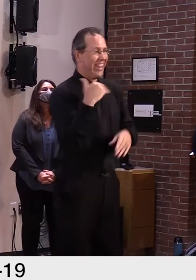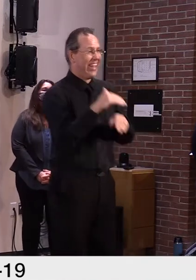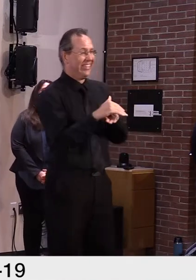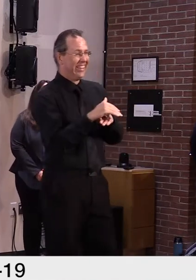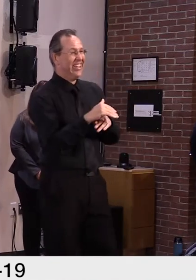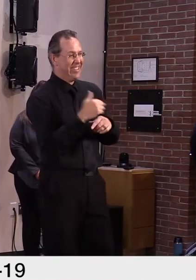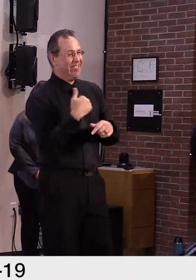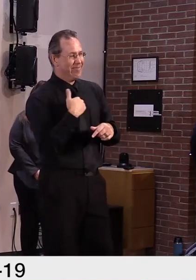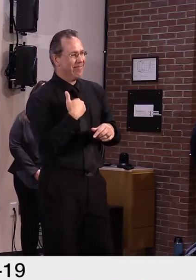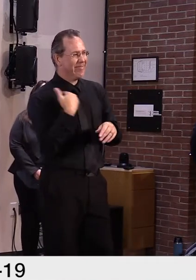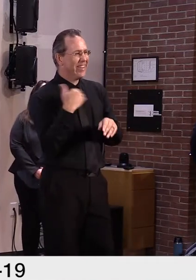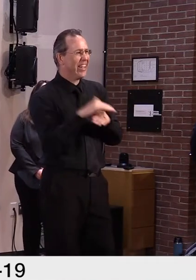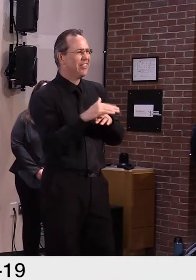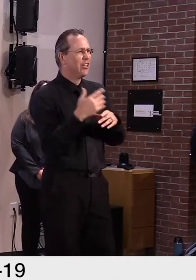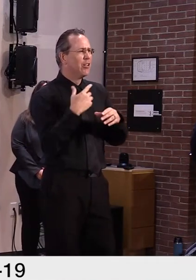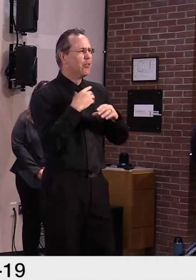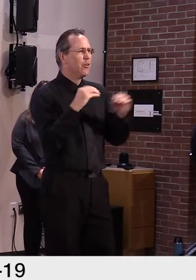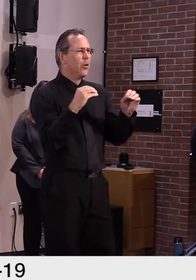that.